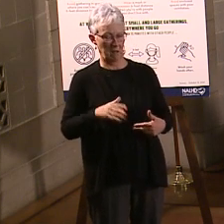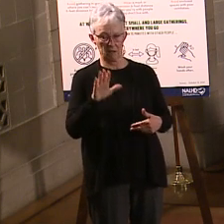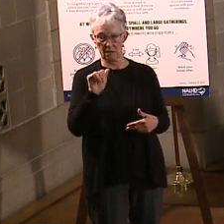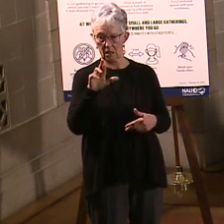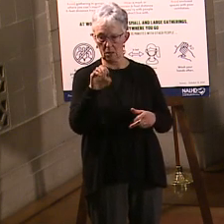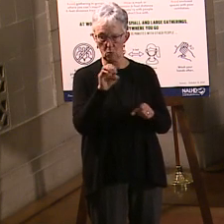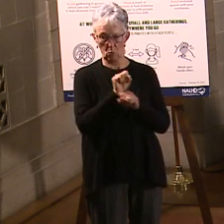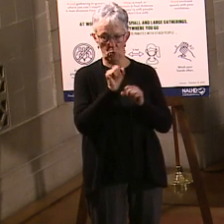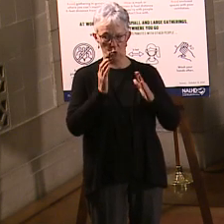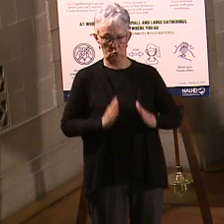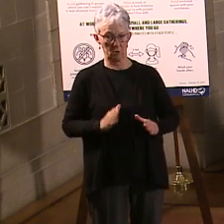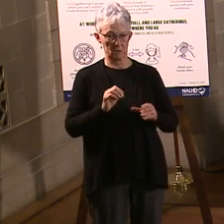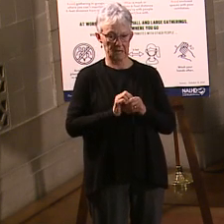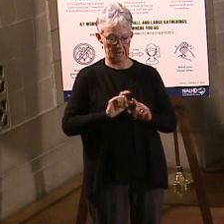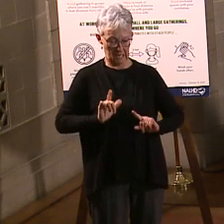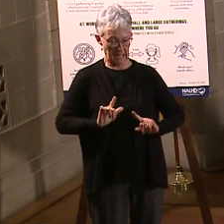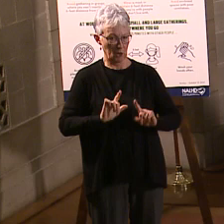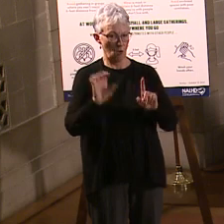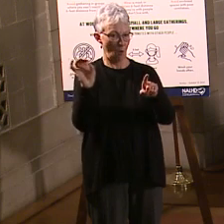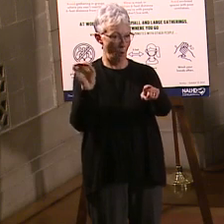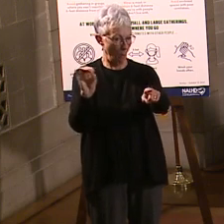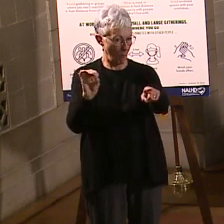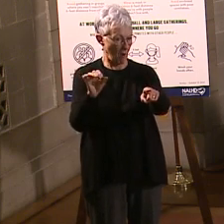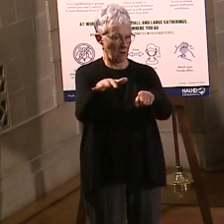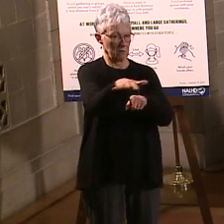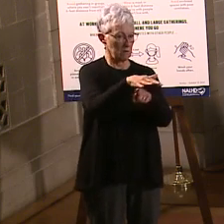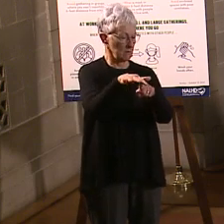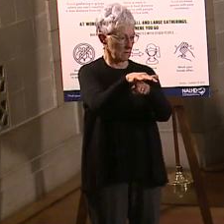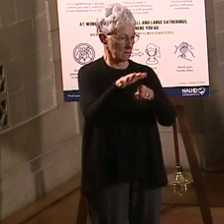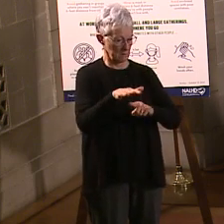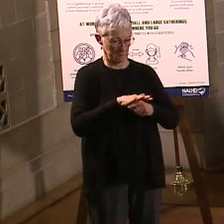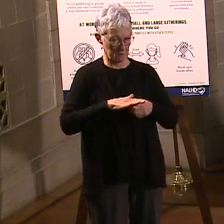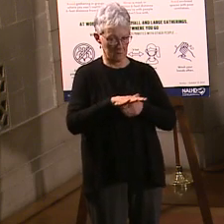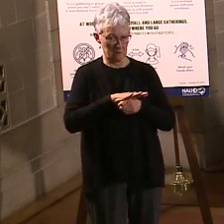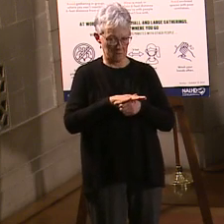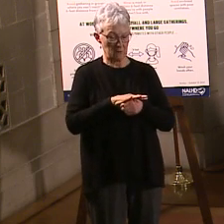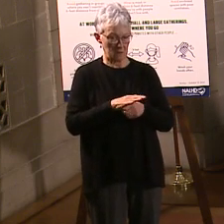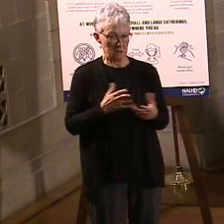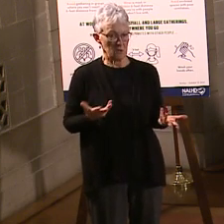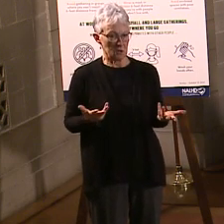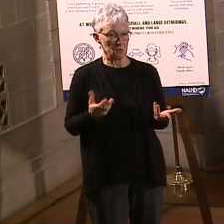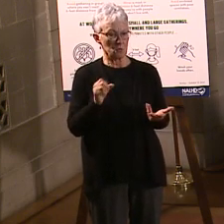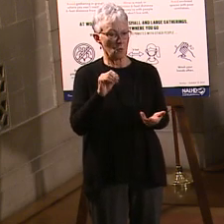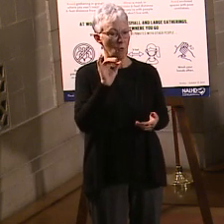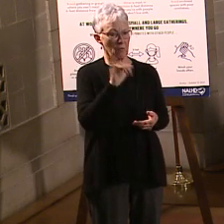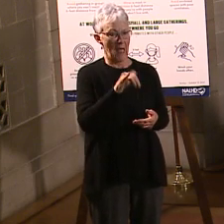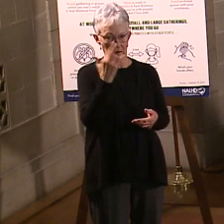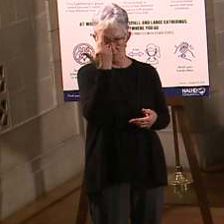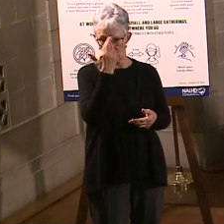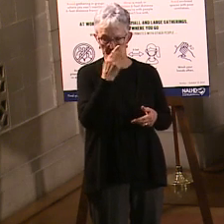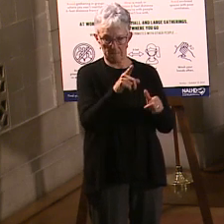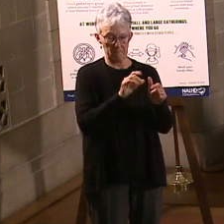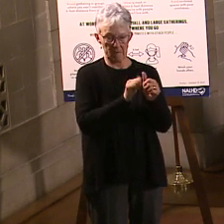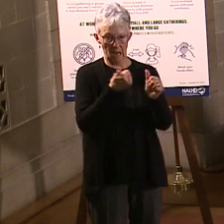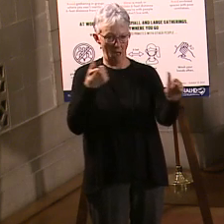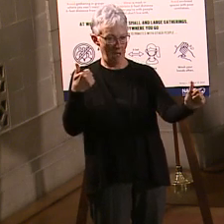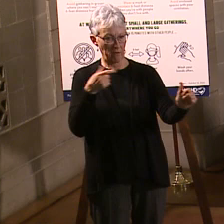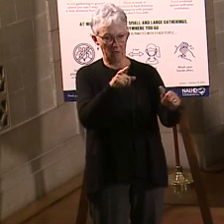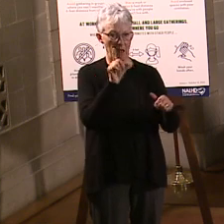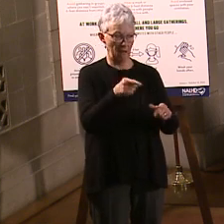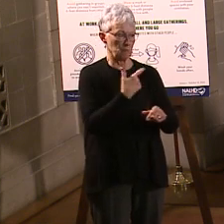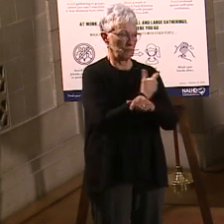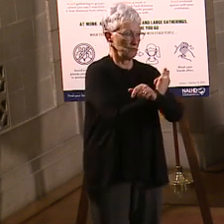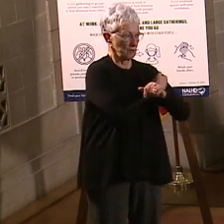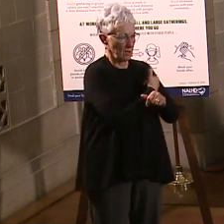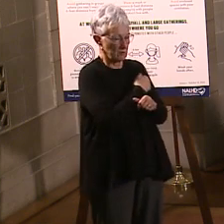there, in fact, I think a lot of people who live in Sarpy County may work in Douglas County. So they're working through their health care workers to be